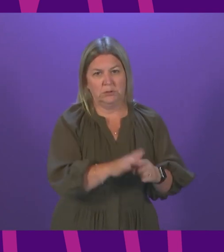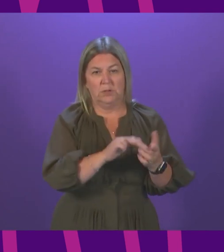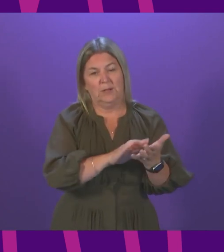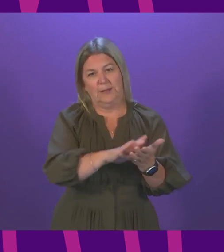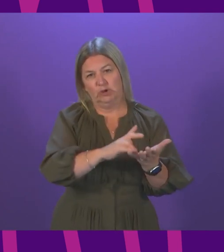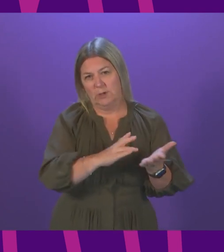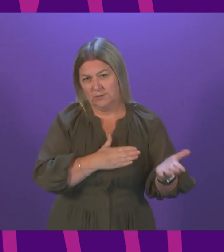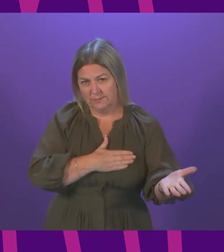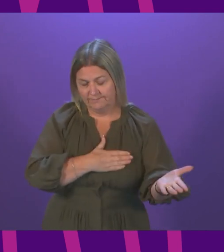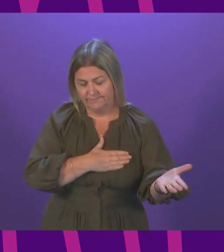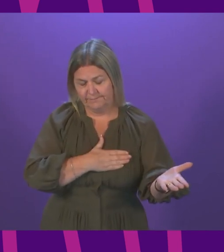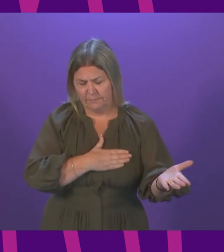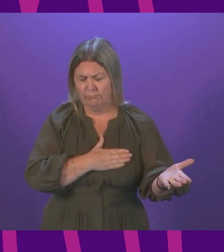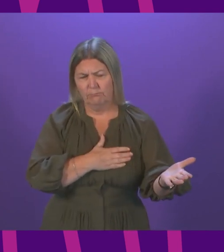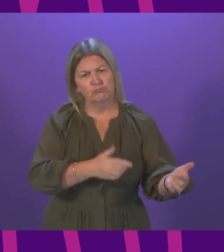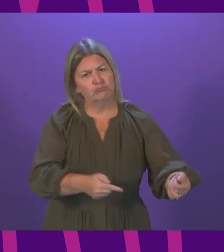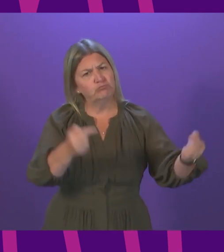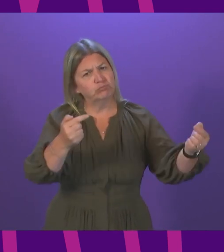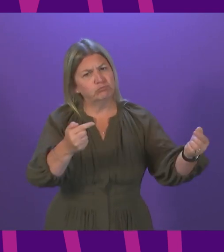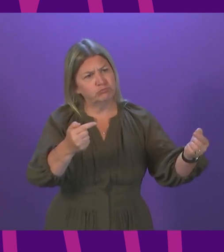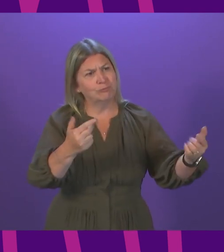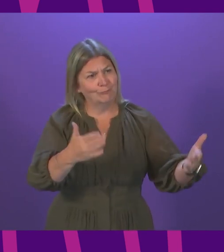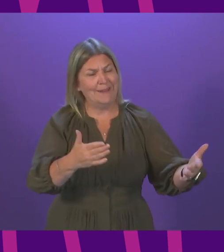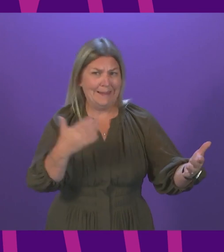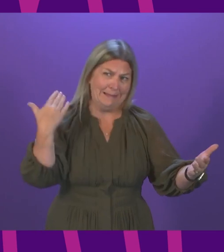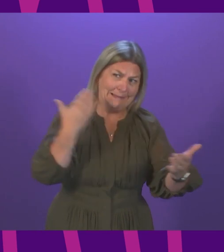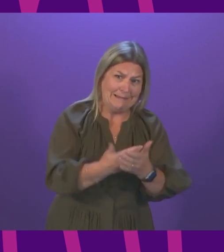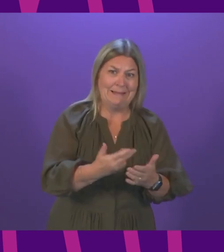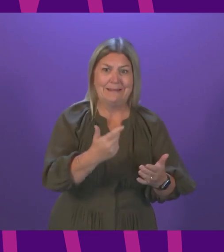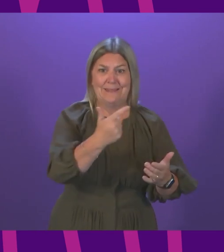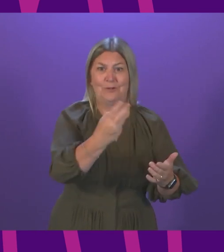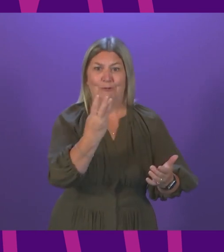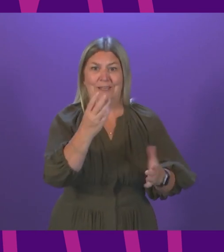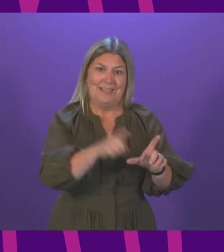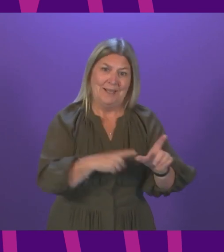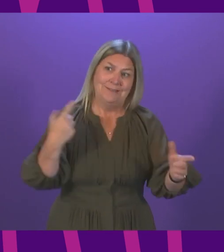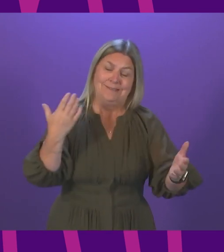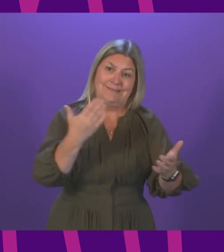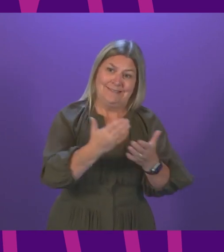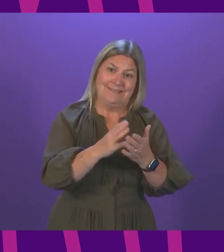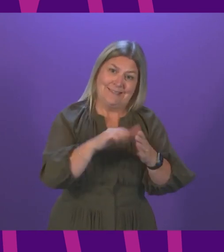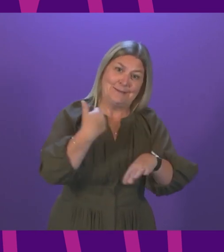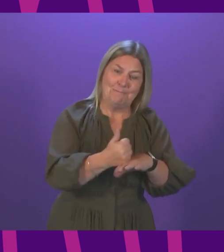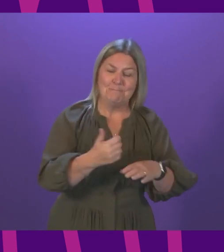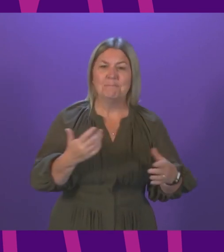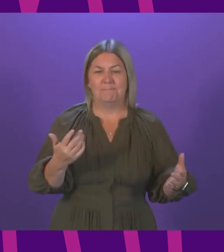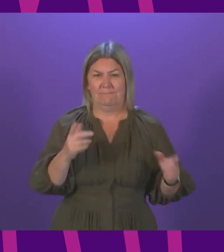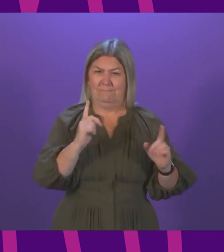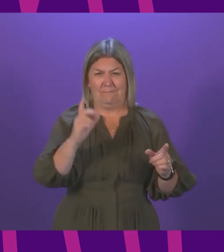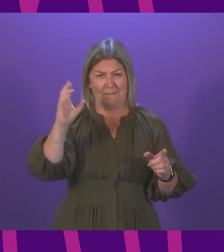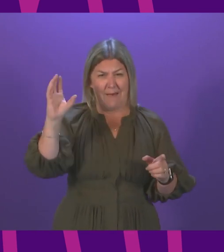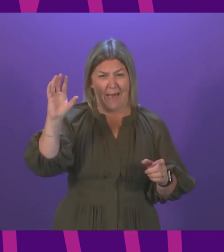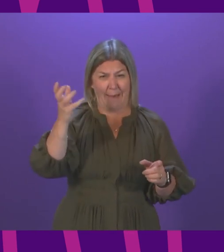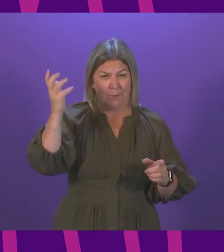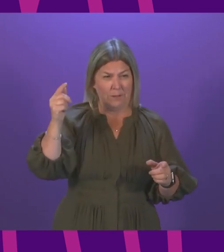It has faced the biggest challenge of its 73-year history. The Scottish Ambulance Service is the very heartbeat of our NHS.